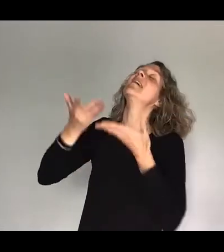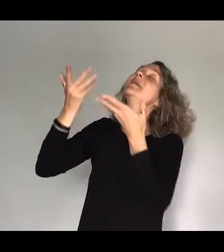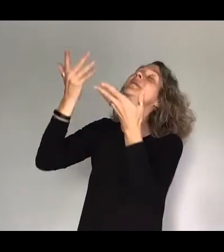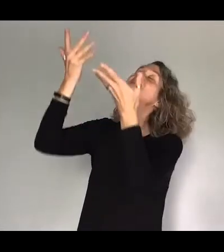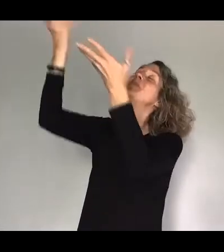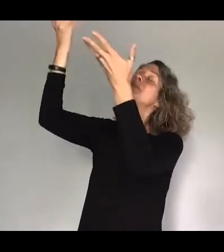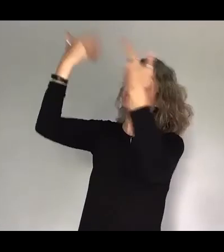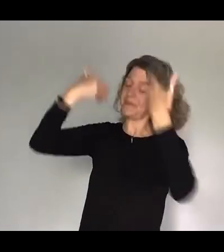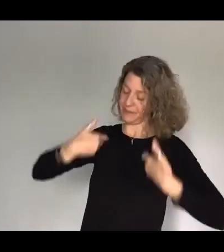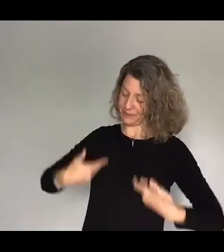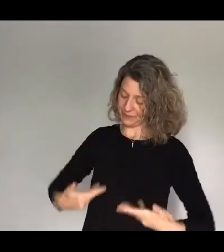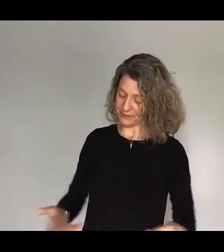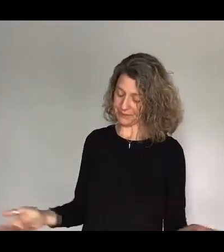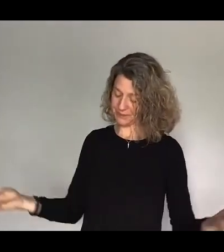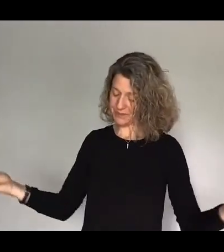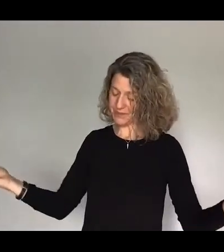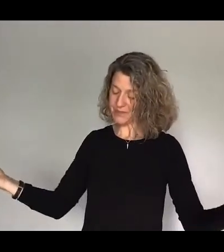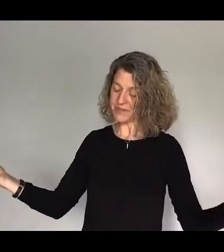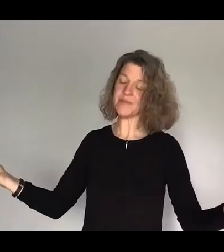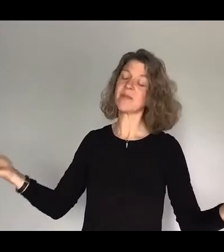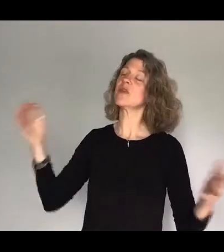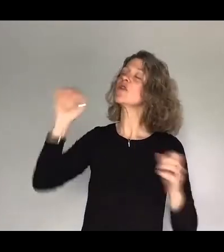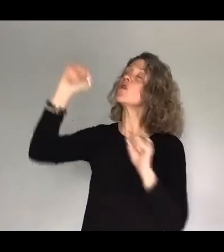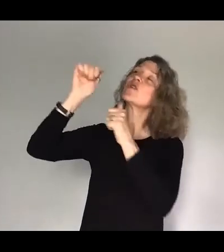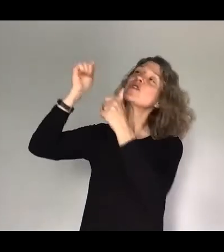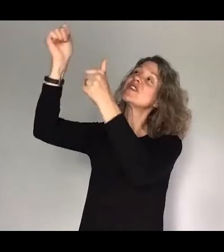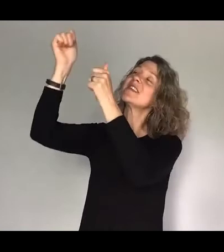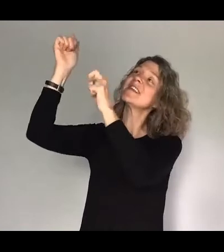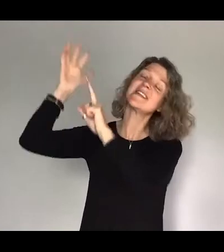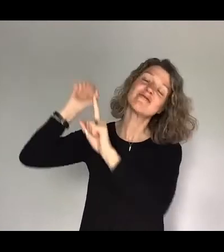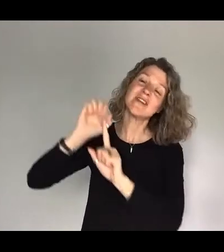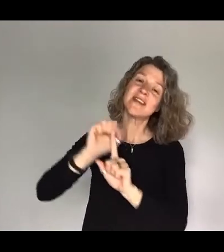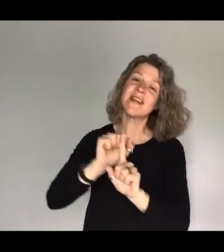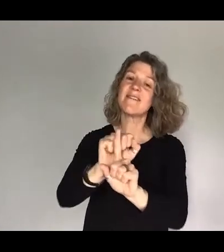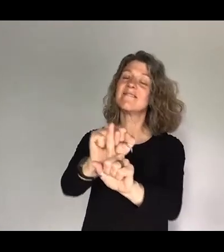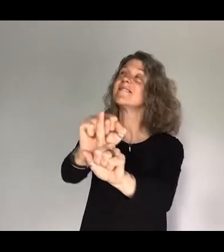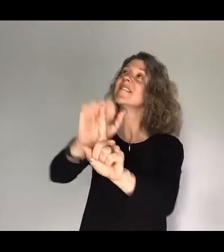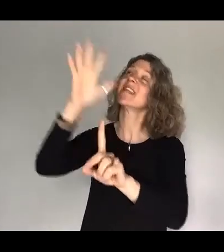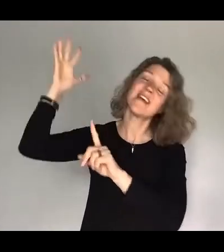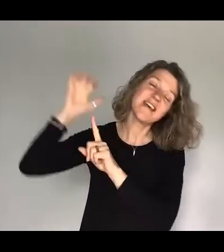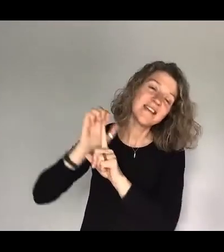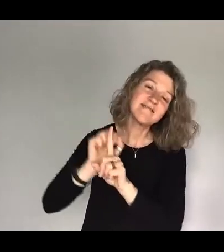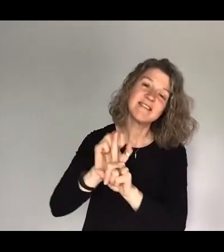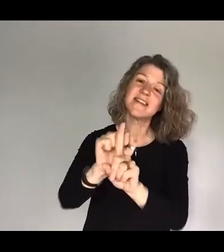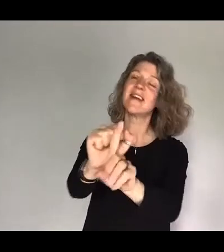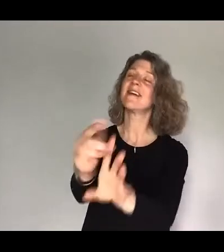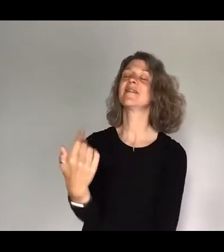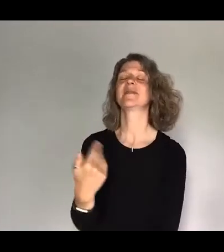you everything your goodness is running after it's running after